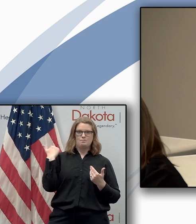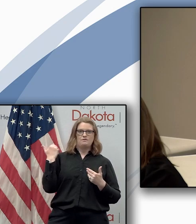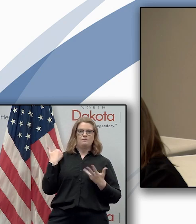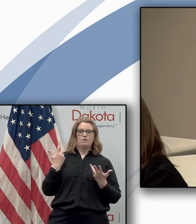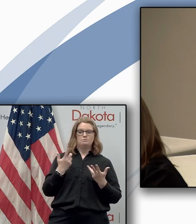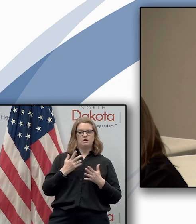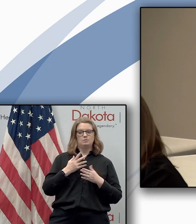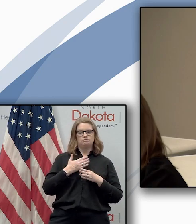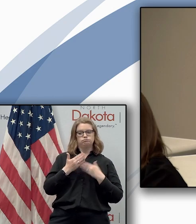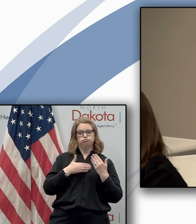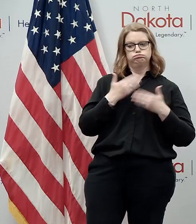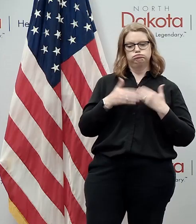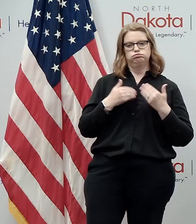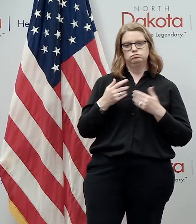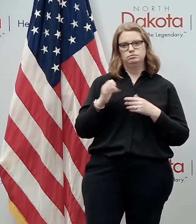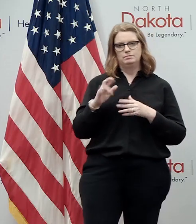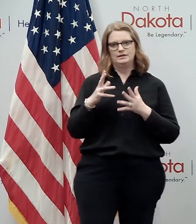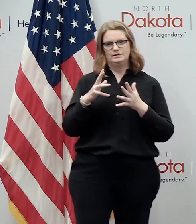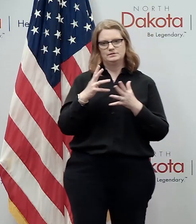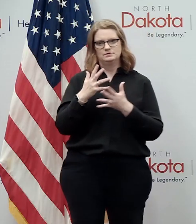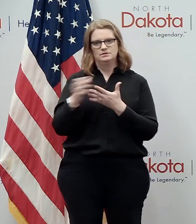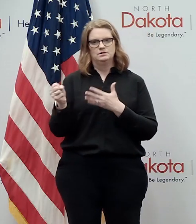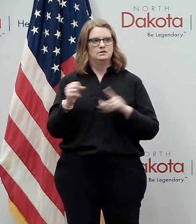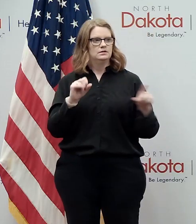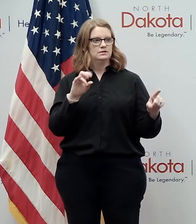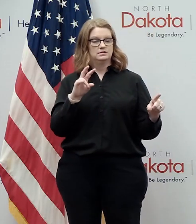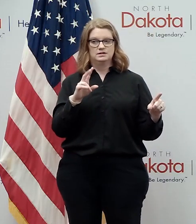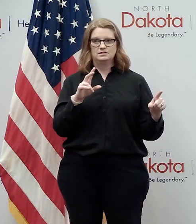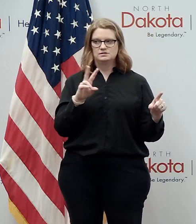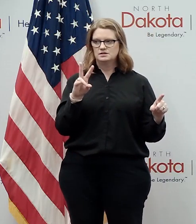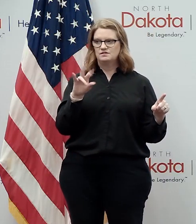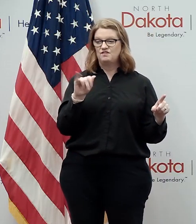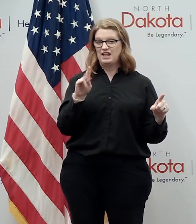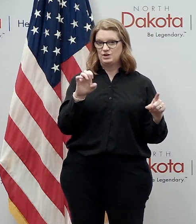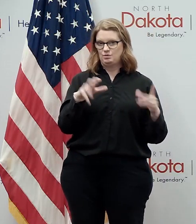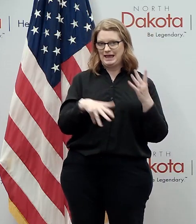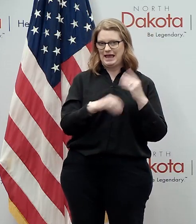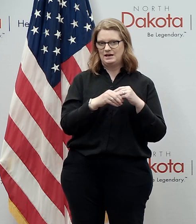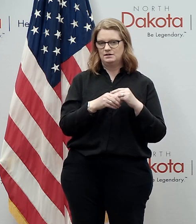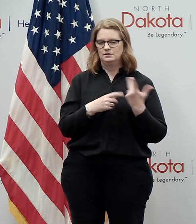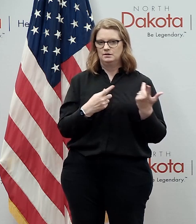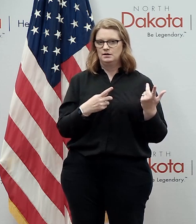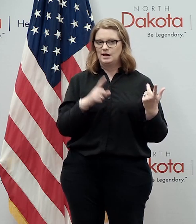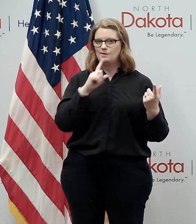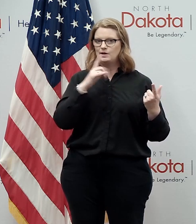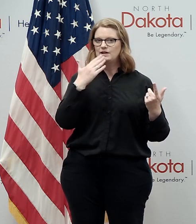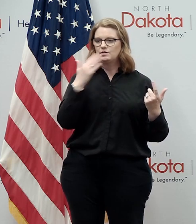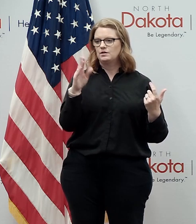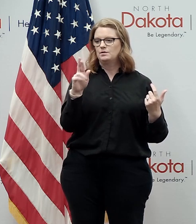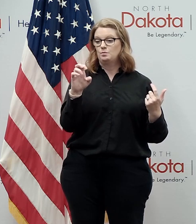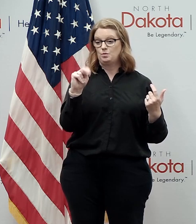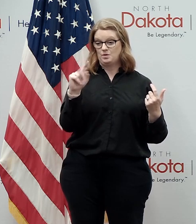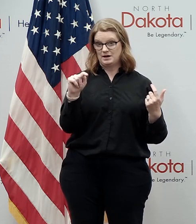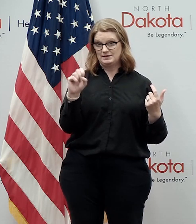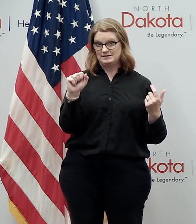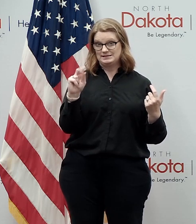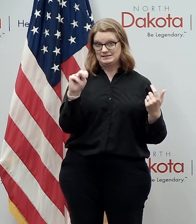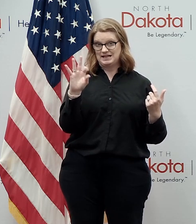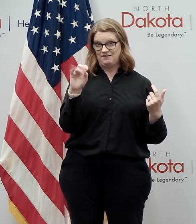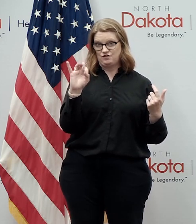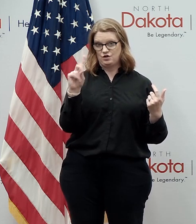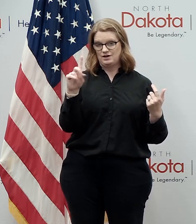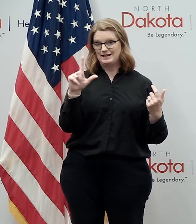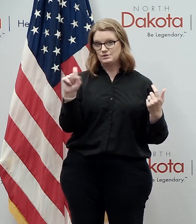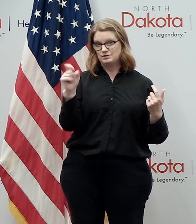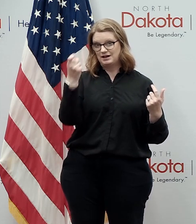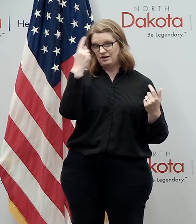this still an opportunity here value added more important than ever and i'd say this is one thing where i'm so grateful to have brent sanford as lieutenant governor uh